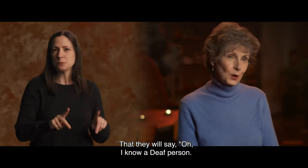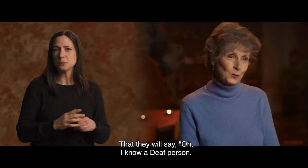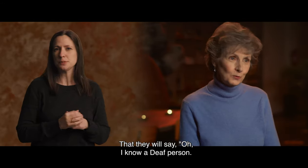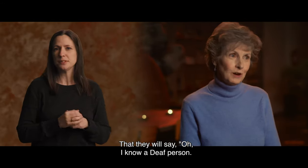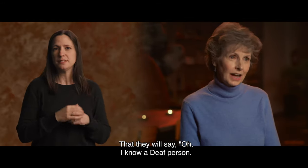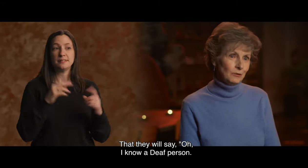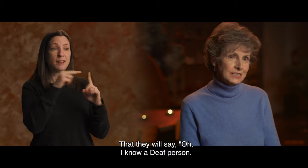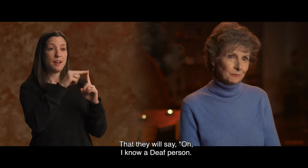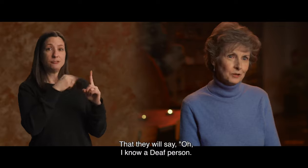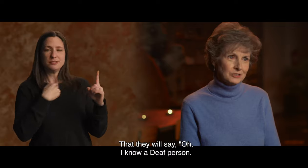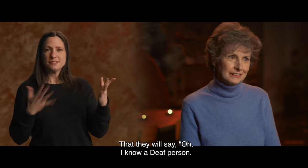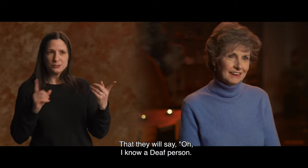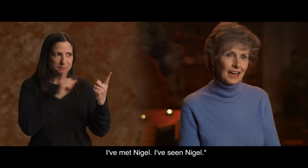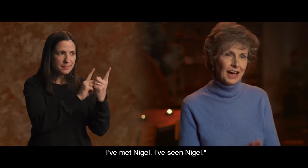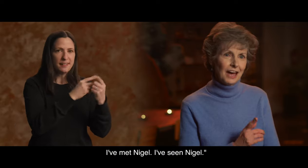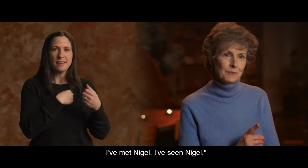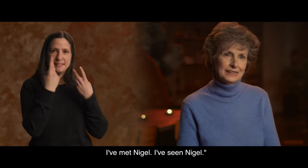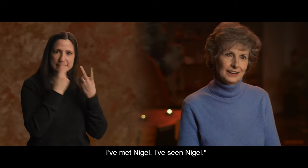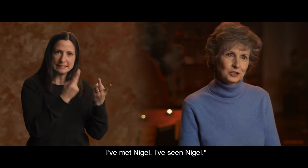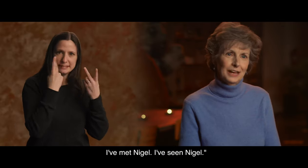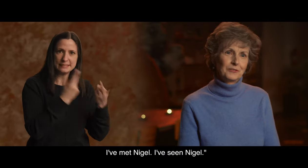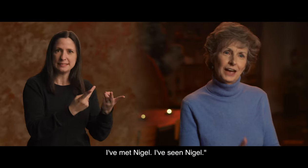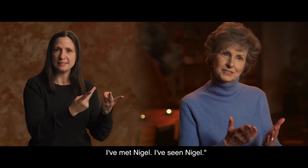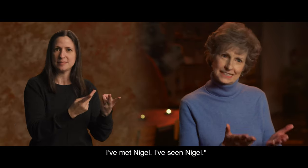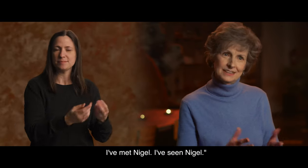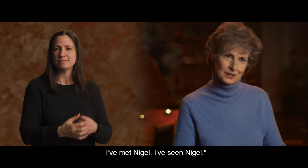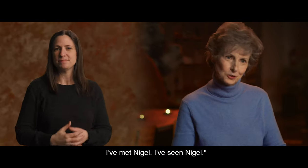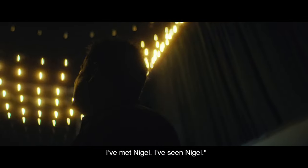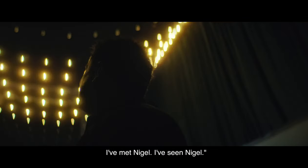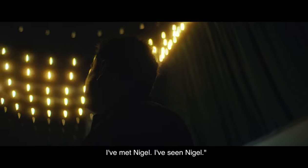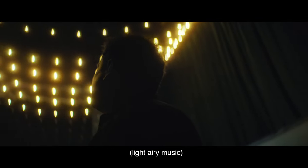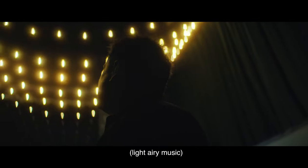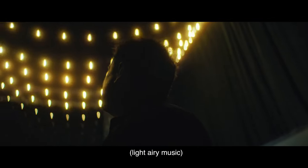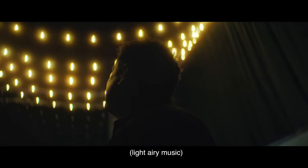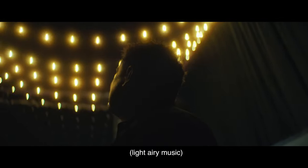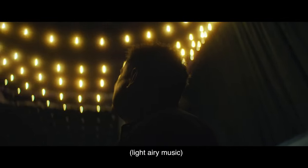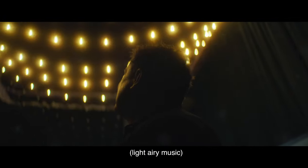I know a deaf person. I've met Nigel. I've seen Nigel.